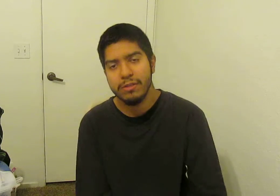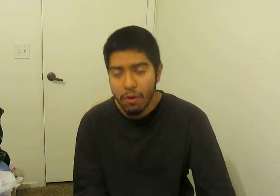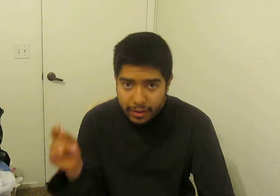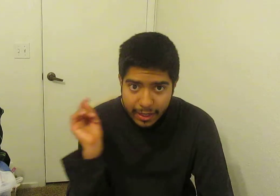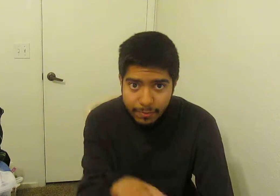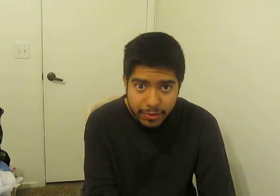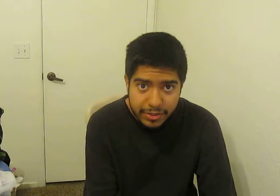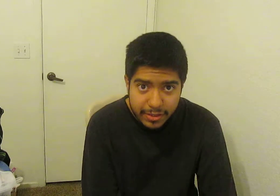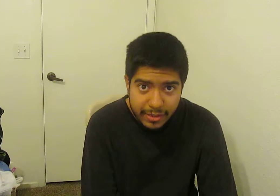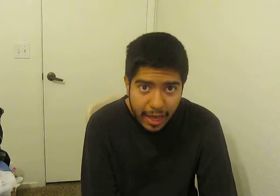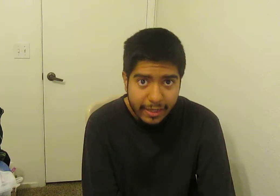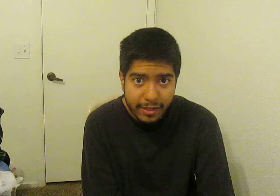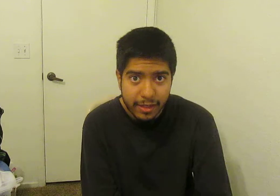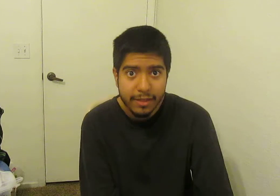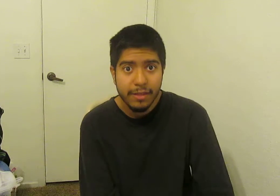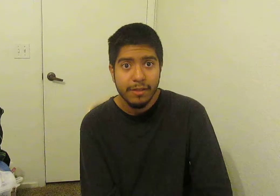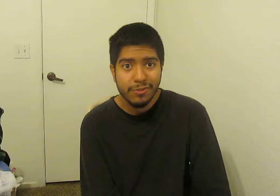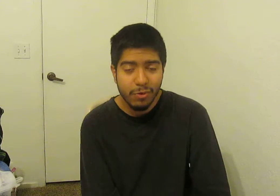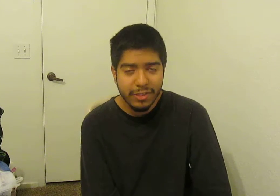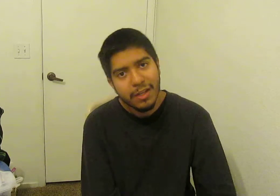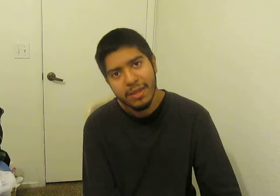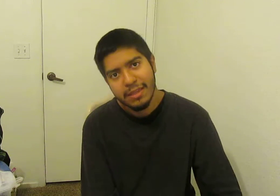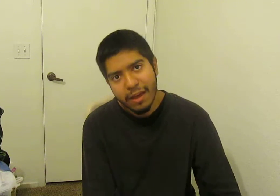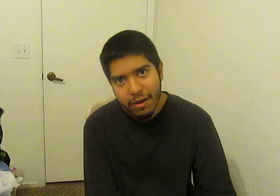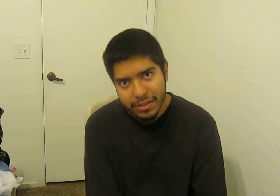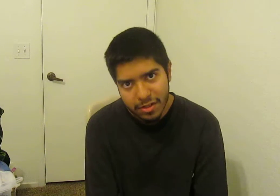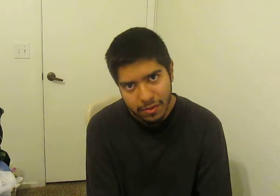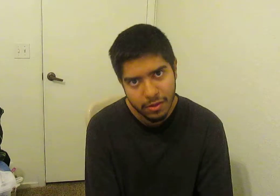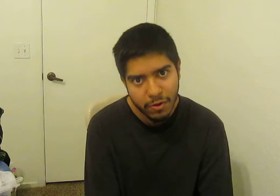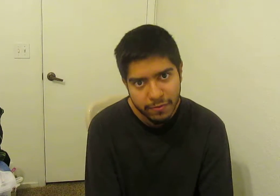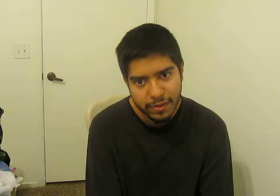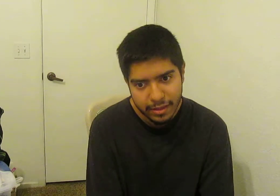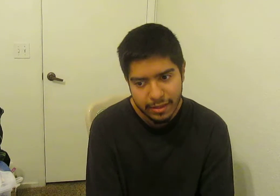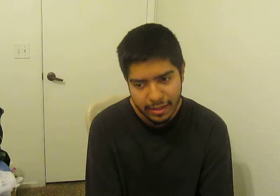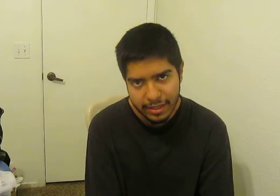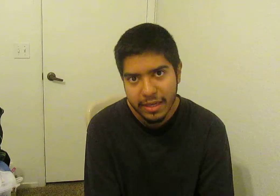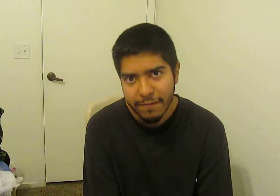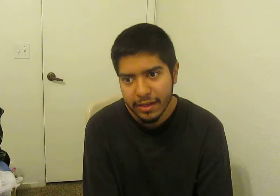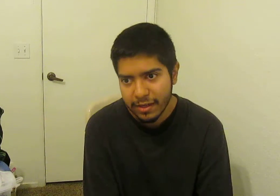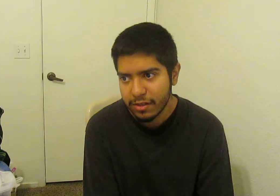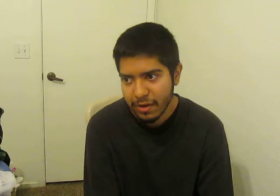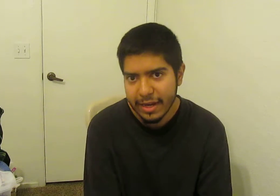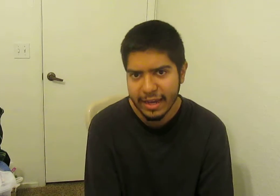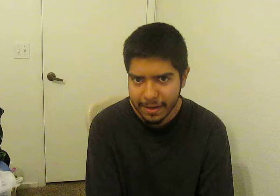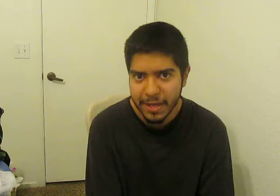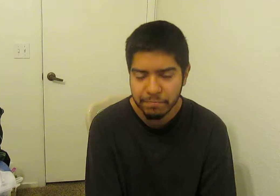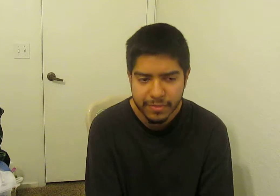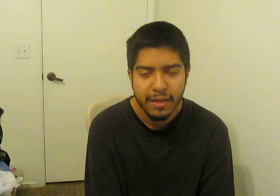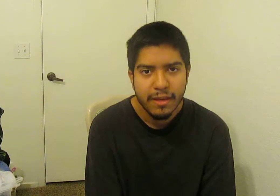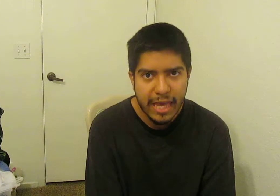Toka kind of pushes Akira towards Hinemi and they hug each other and they both, and you have Akira crying. I gotta admit, that